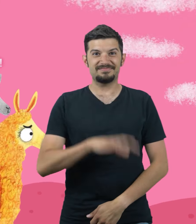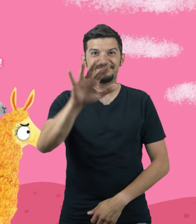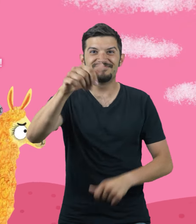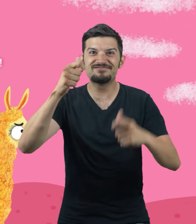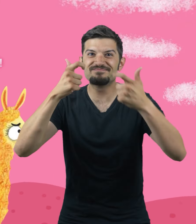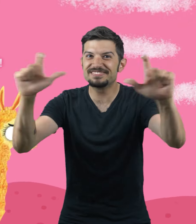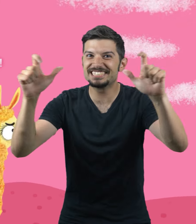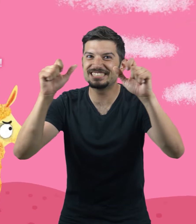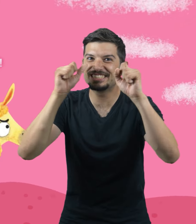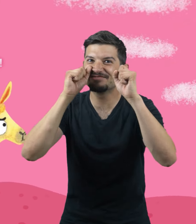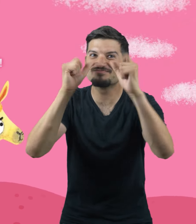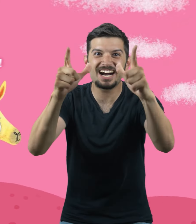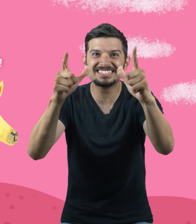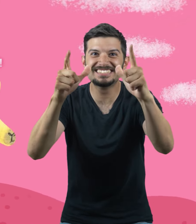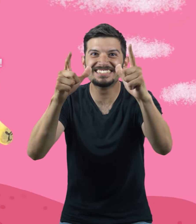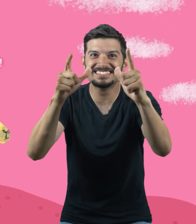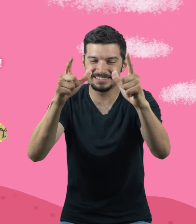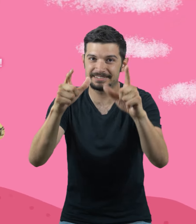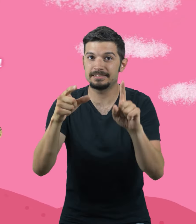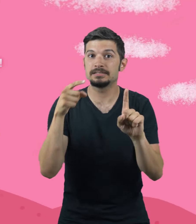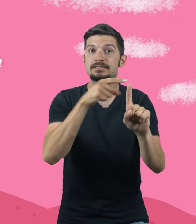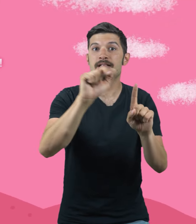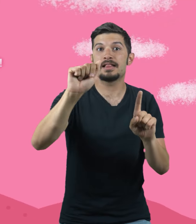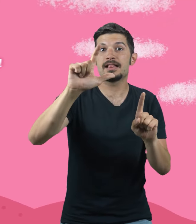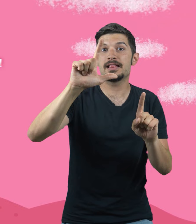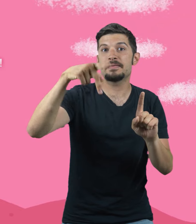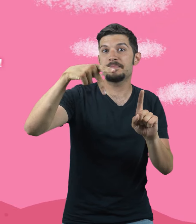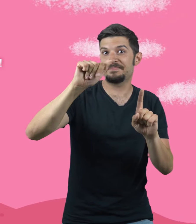Alpaca, llama, big surprise!